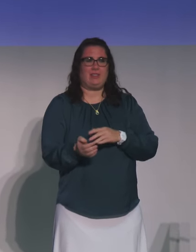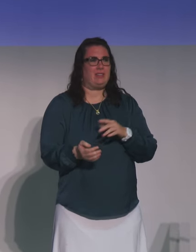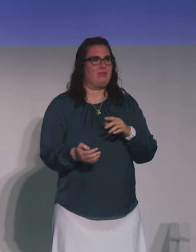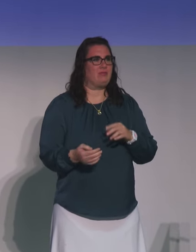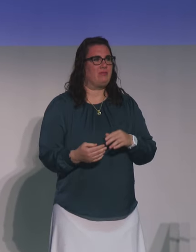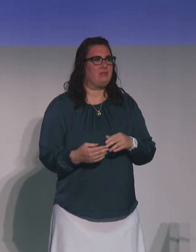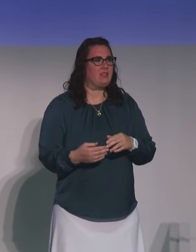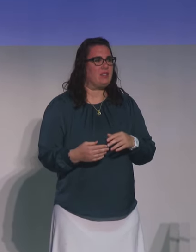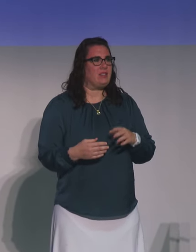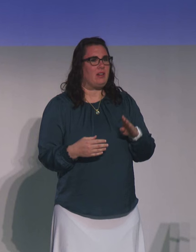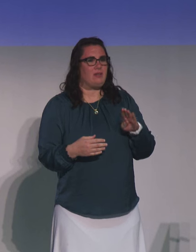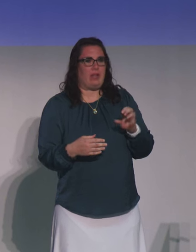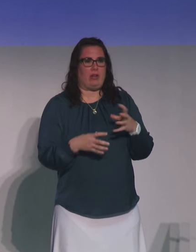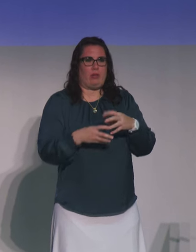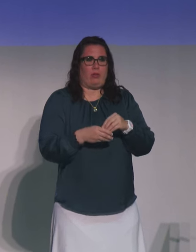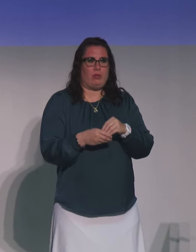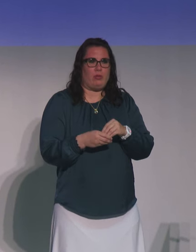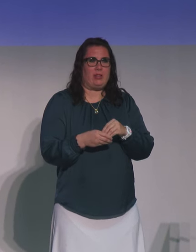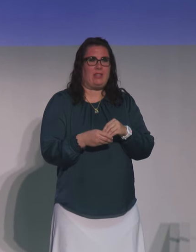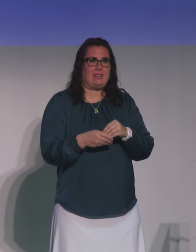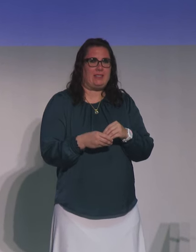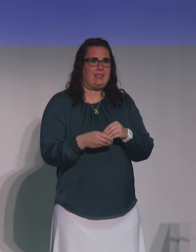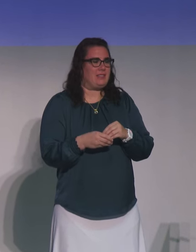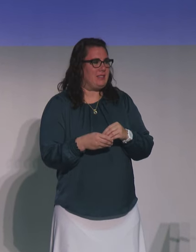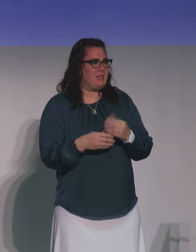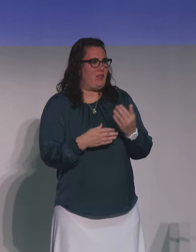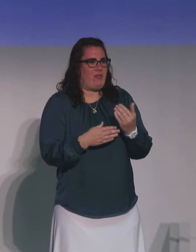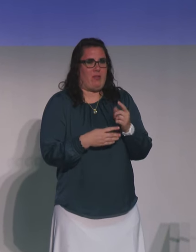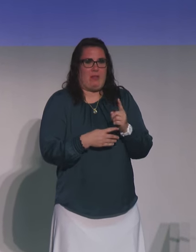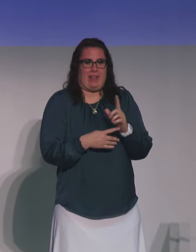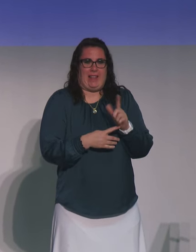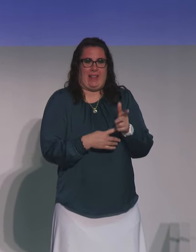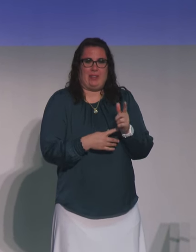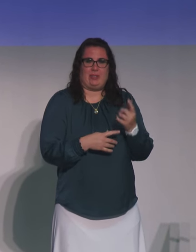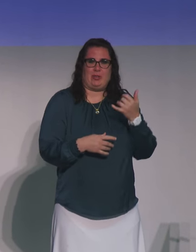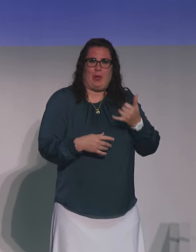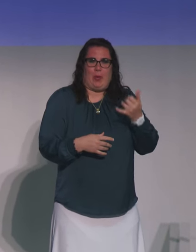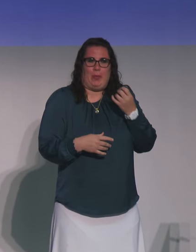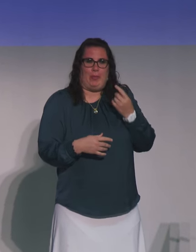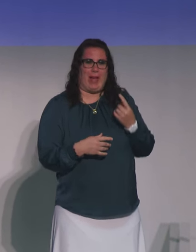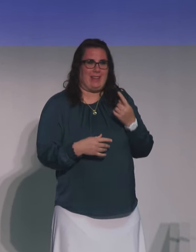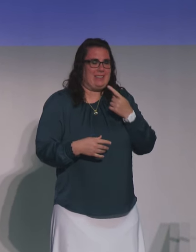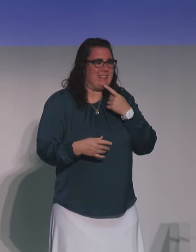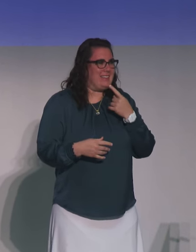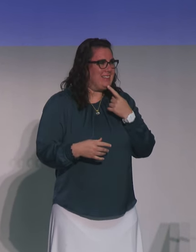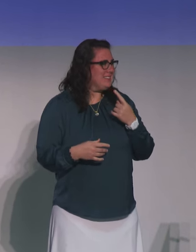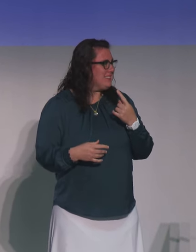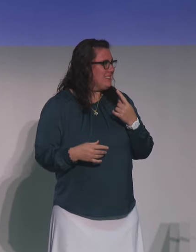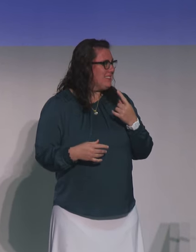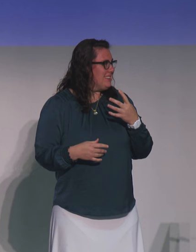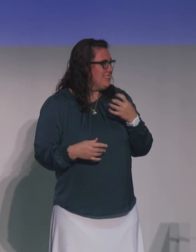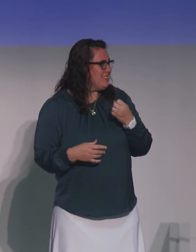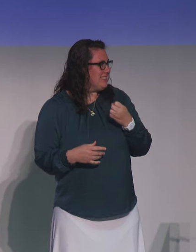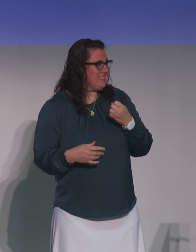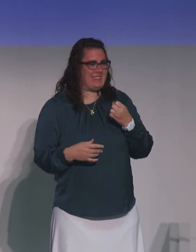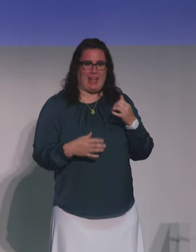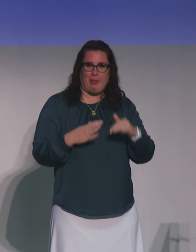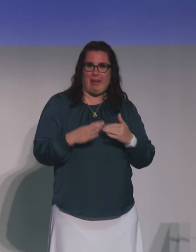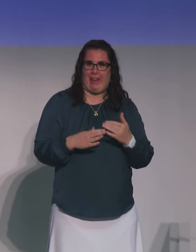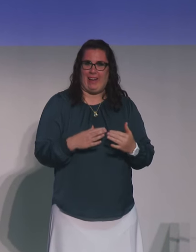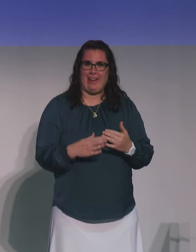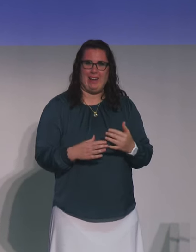to be included in this thing. And literally 15 minutes later, she calls back. She said, well, we got her. In an email.